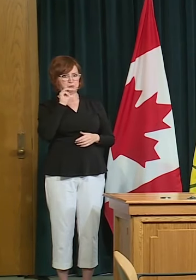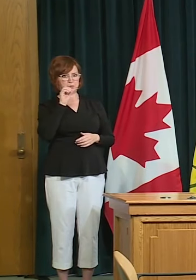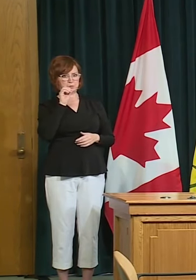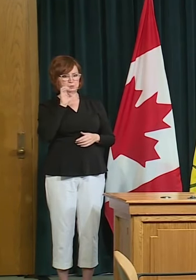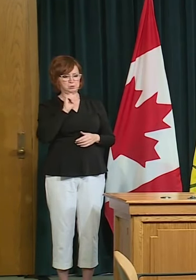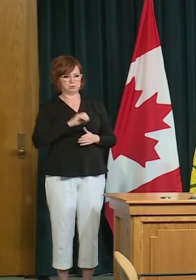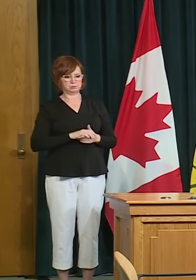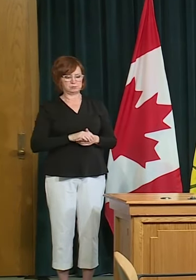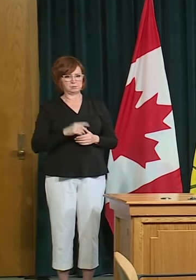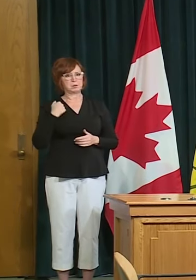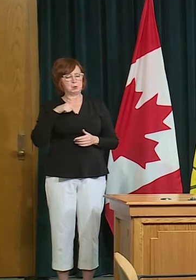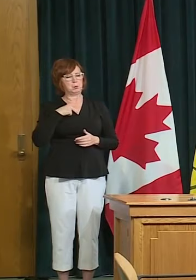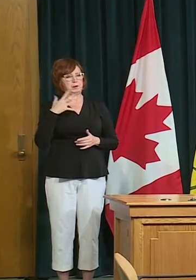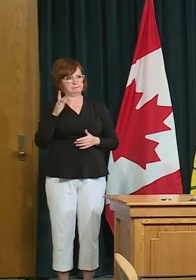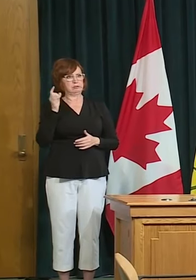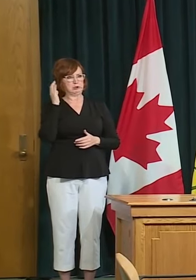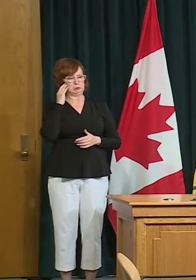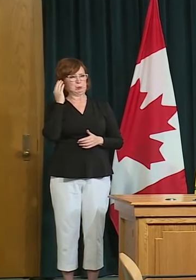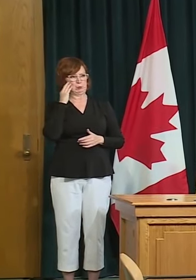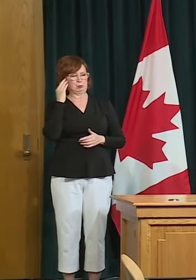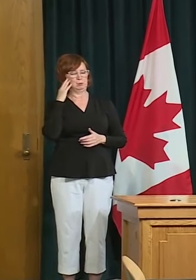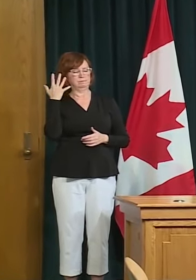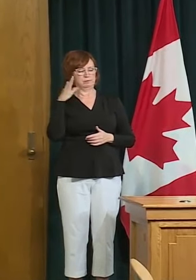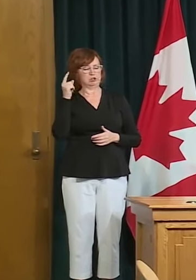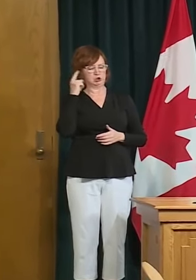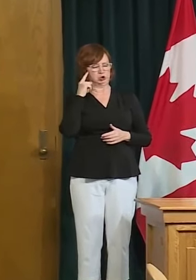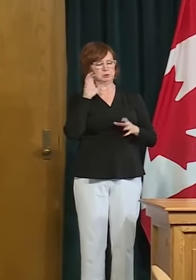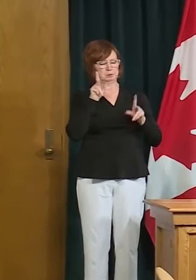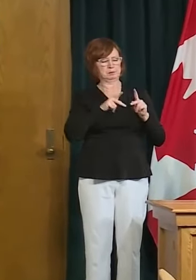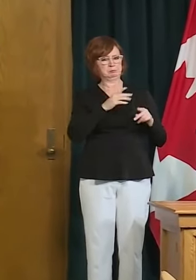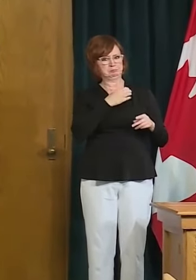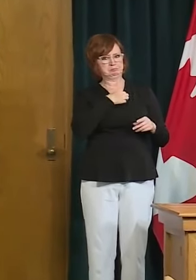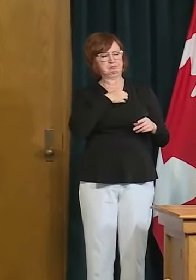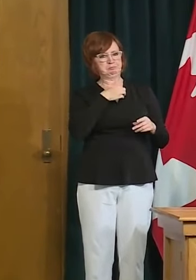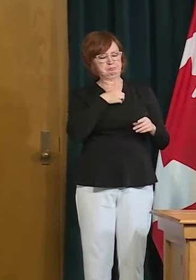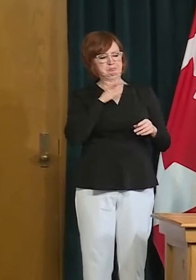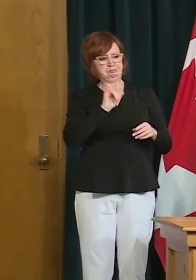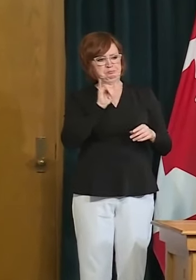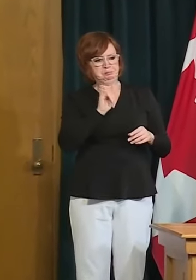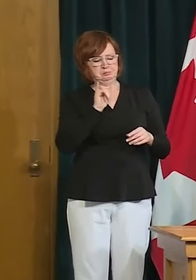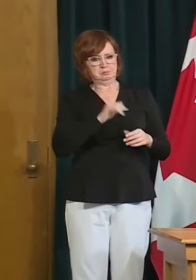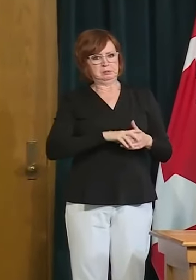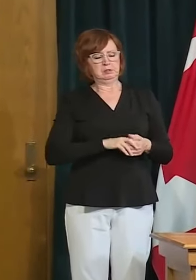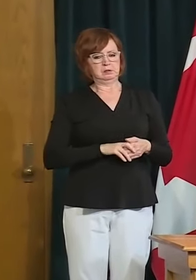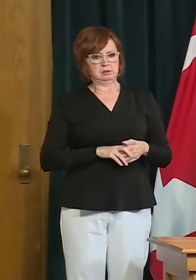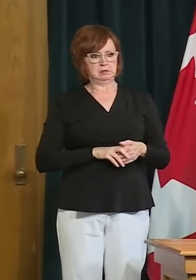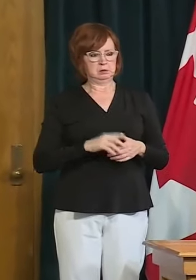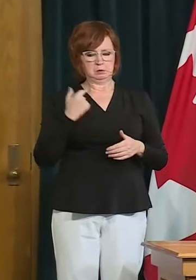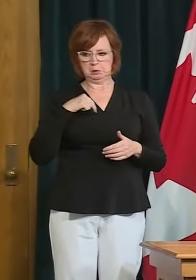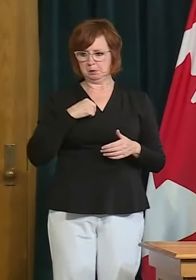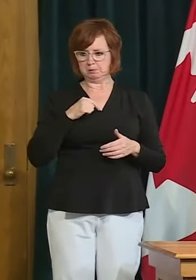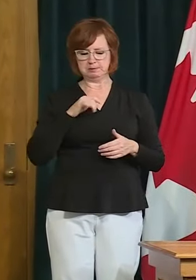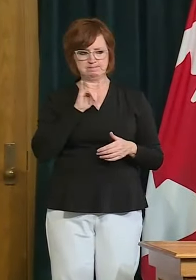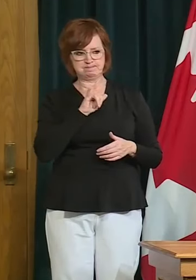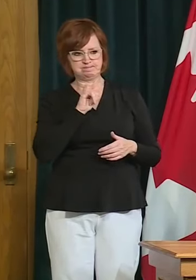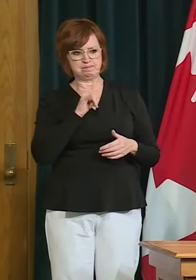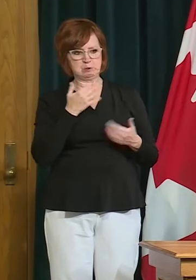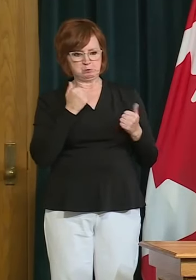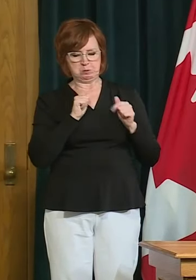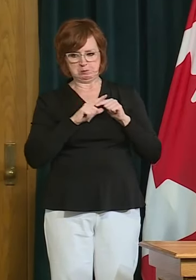say that we we've heard those same concerns uh murray and we're working very hard on uh how we would be able to um